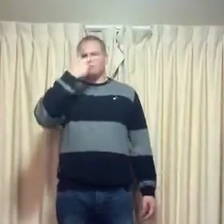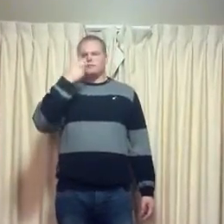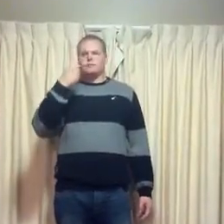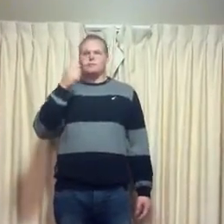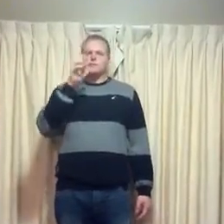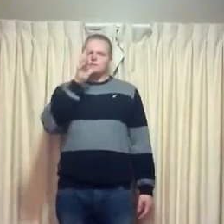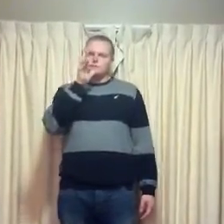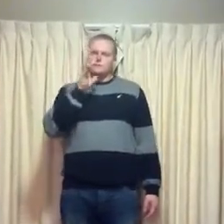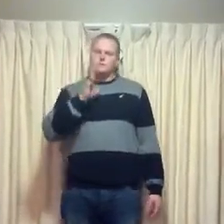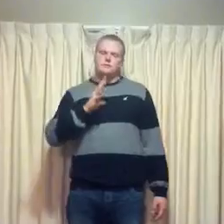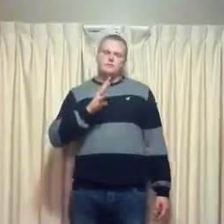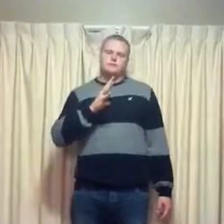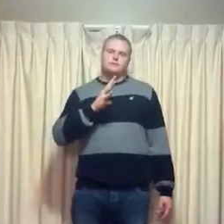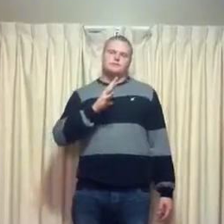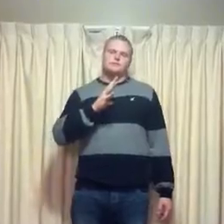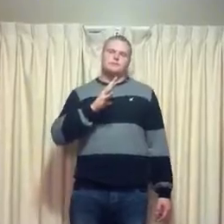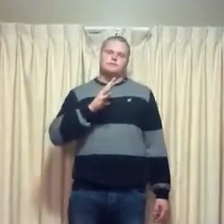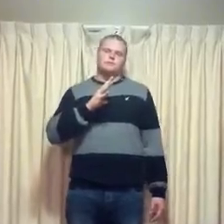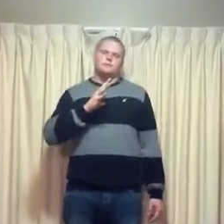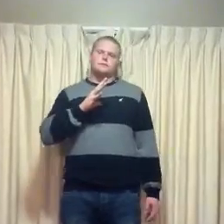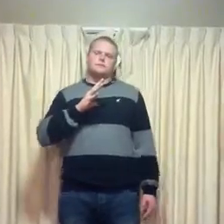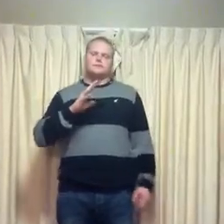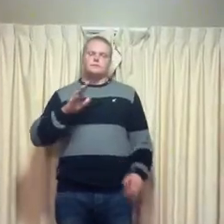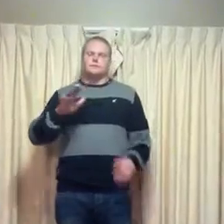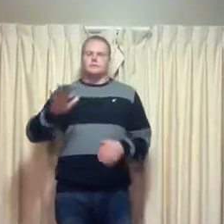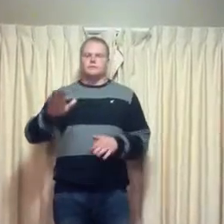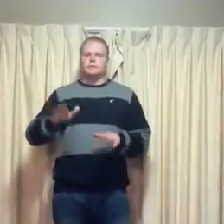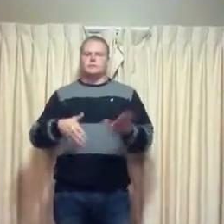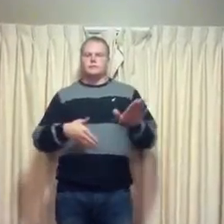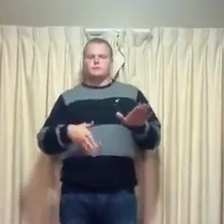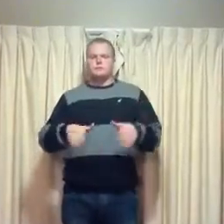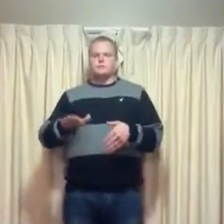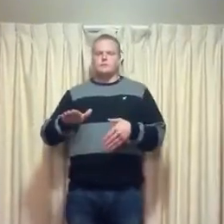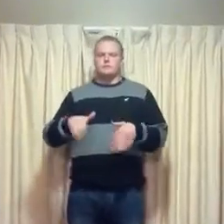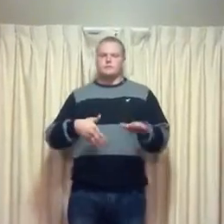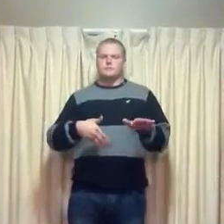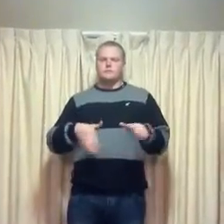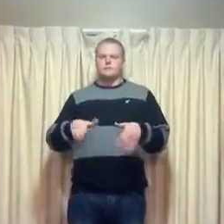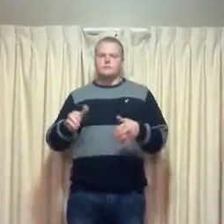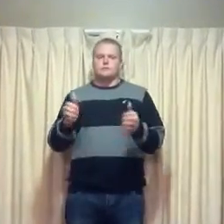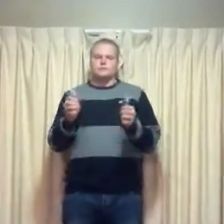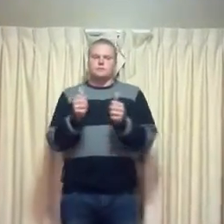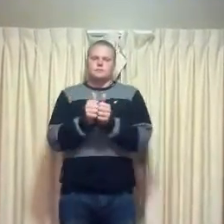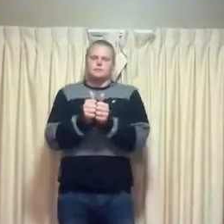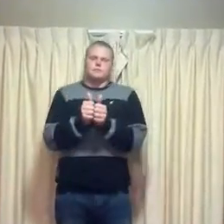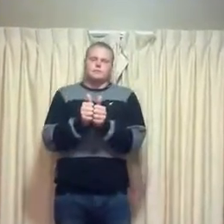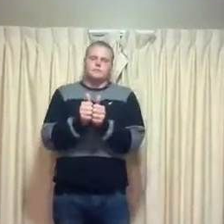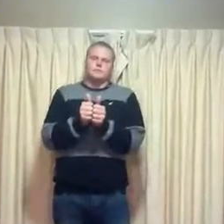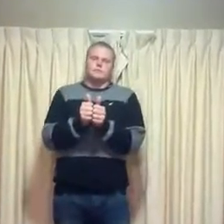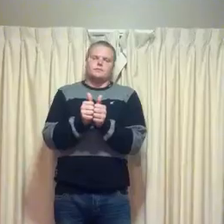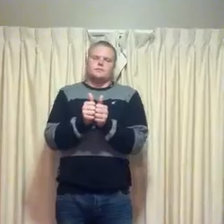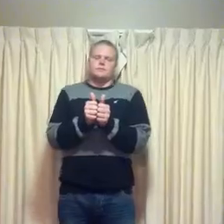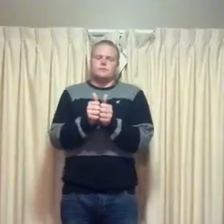lady is walking around with me.